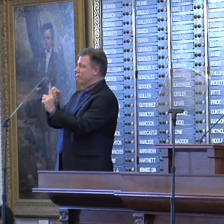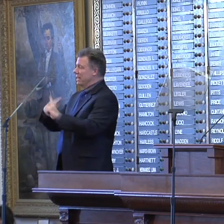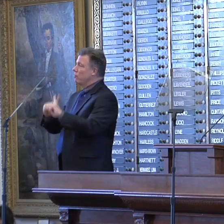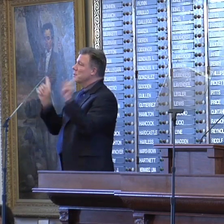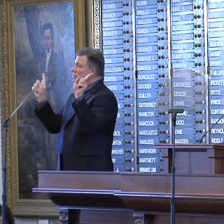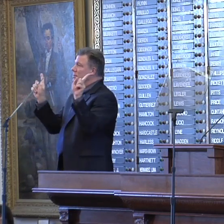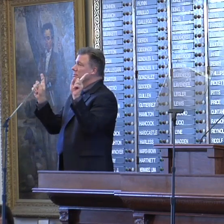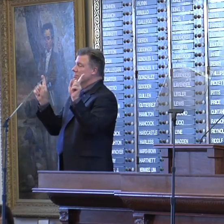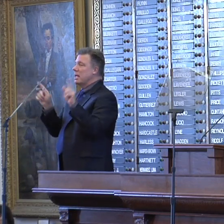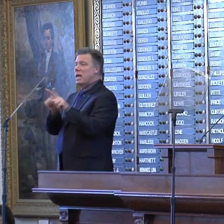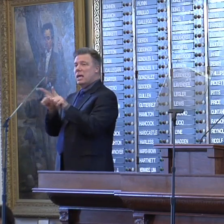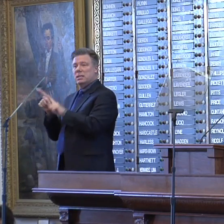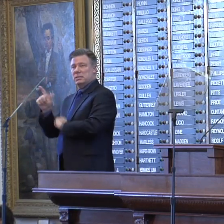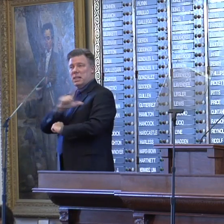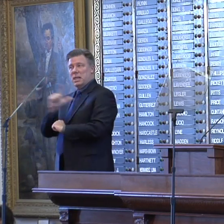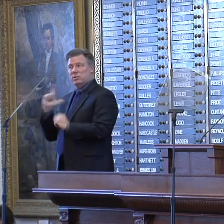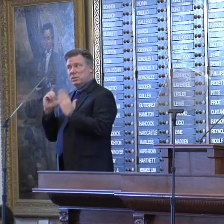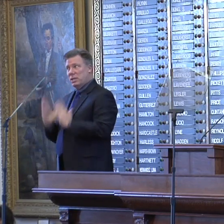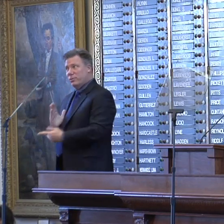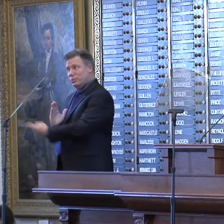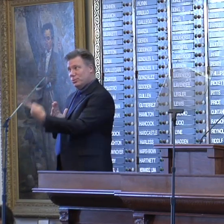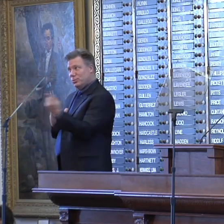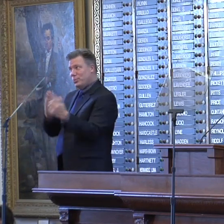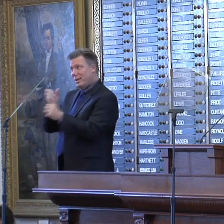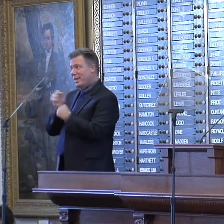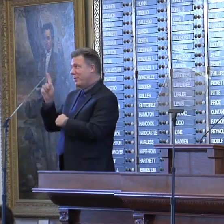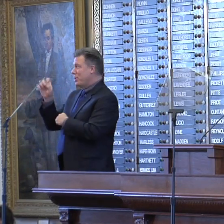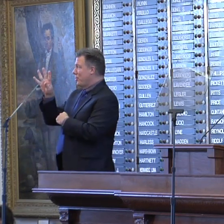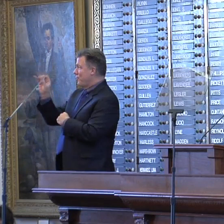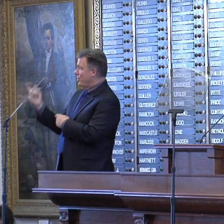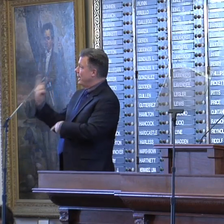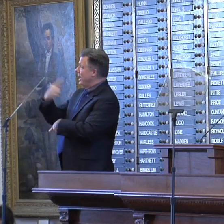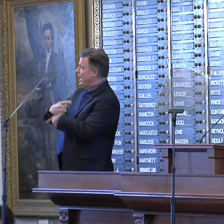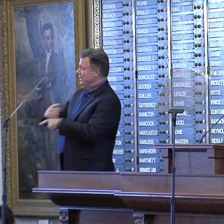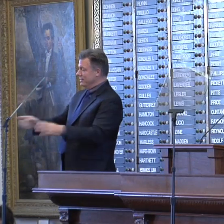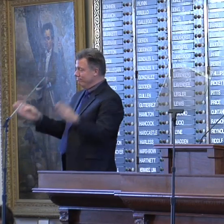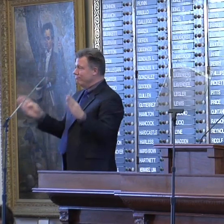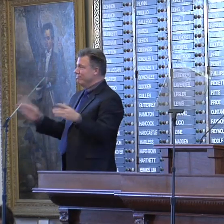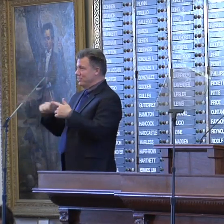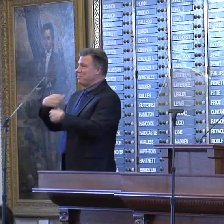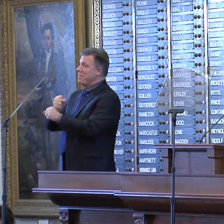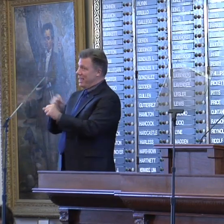As legislators, you get 140 days to make that difference, and the clock's ticking.